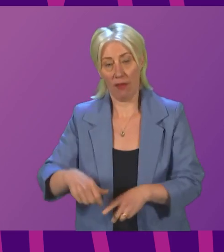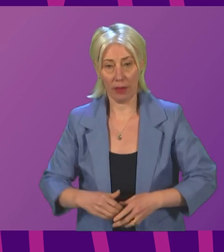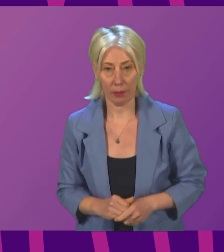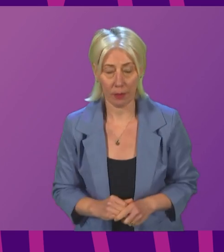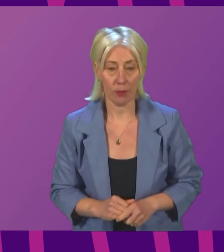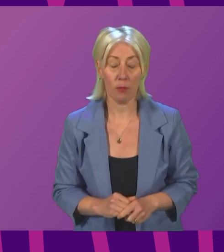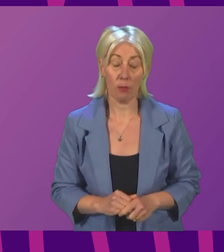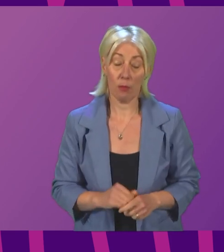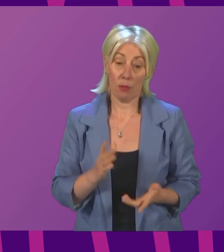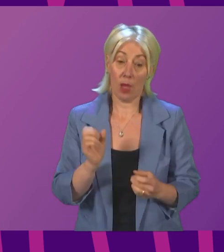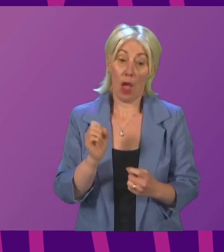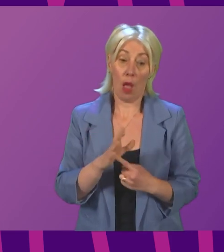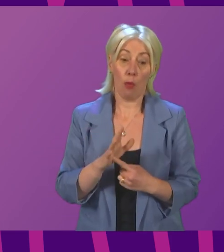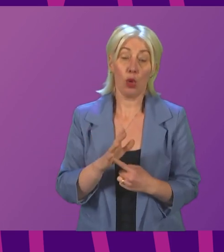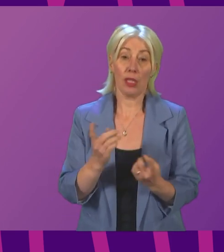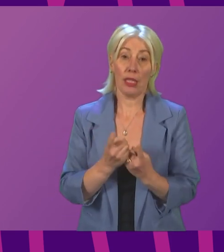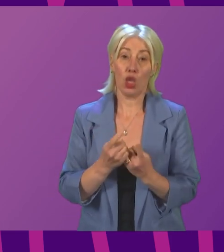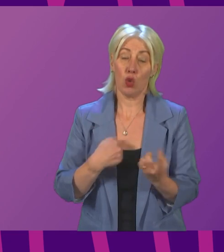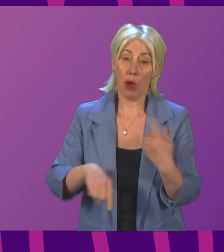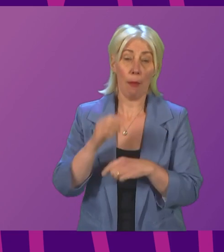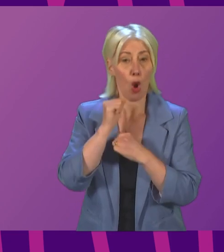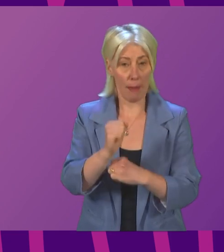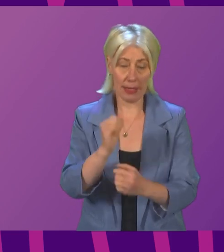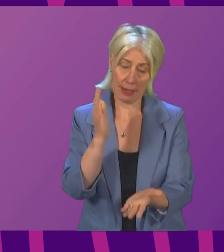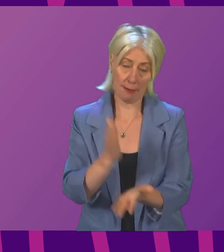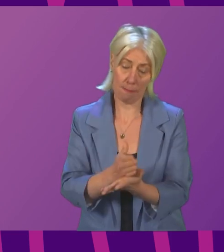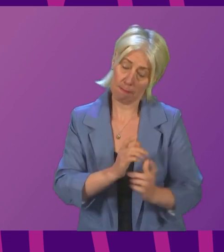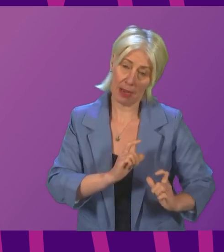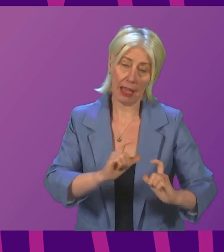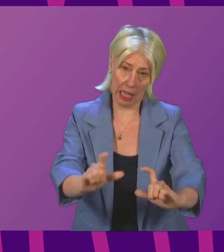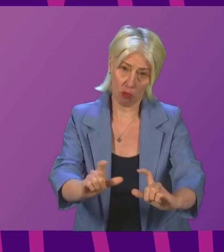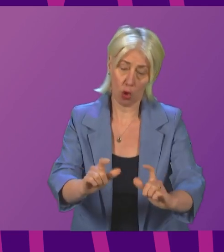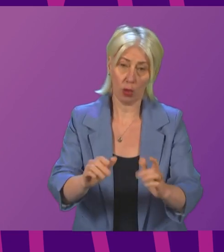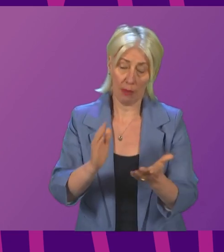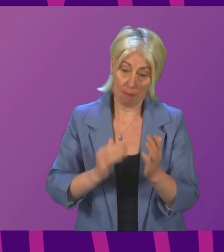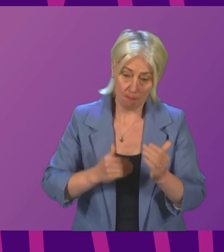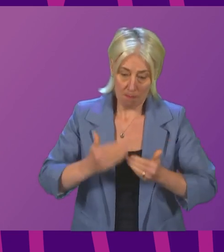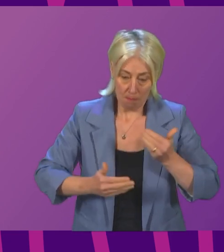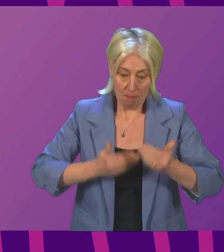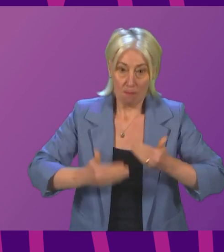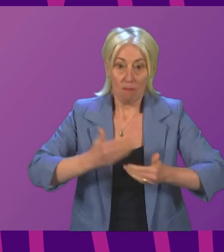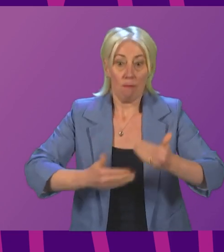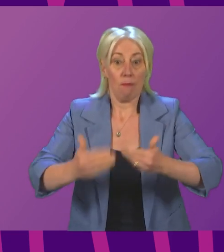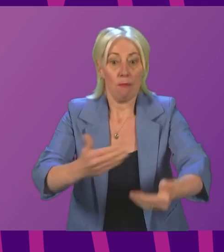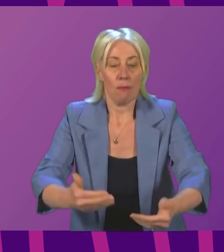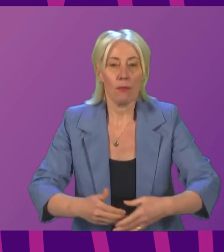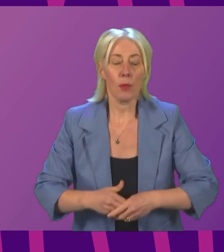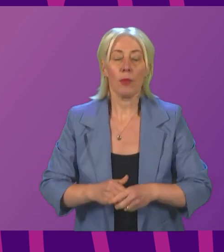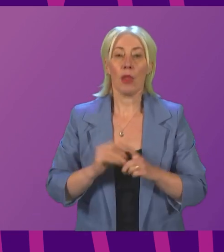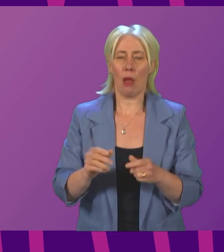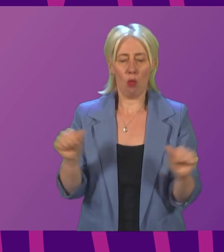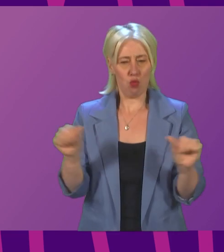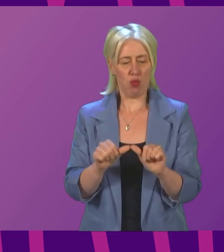This is a really important issue that I certainly am committed to continuing to build momentum on. I think it's important very briefly just to